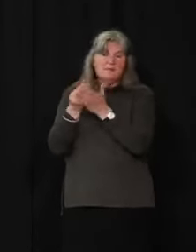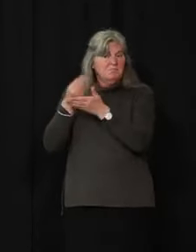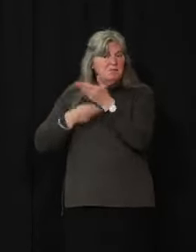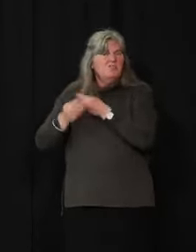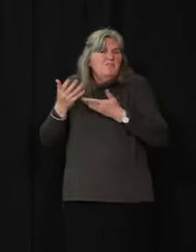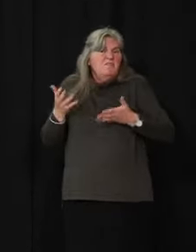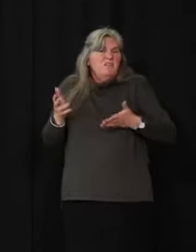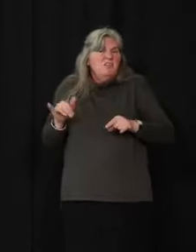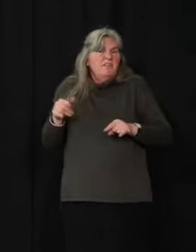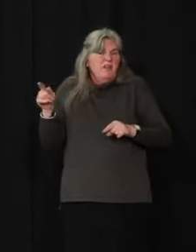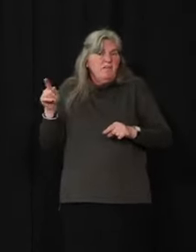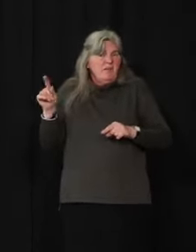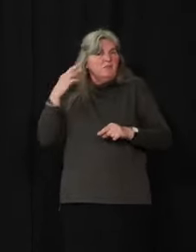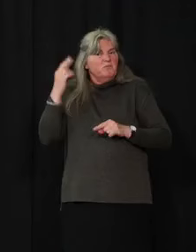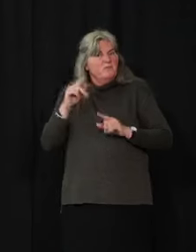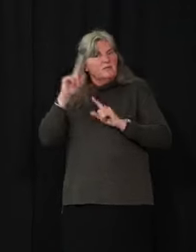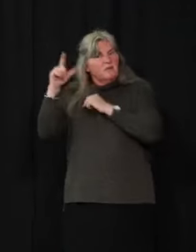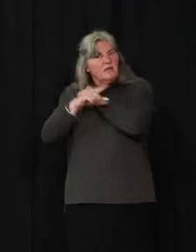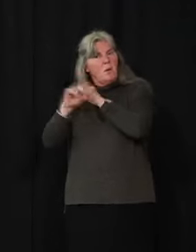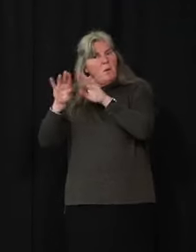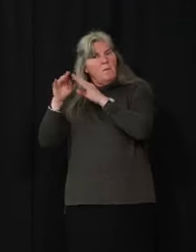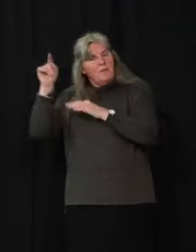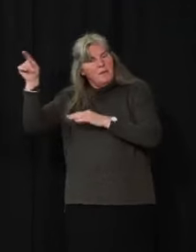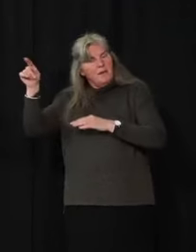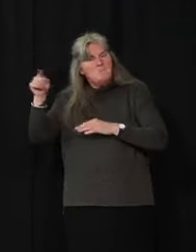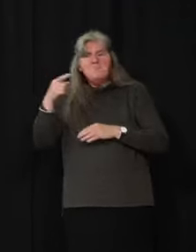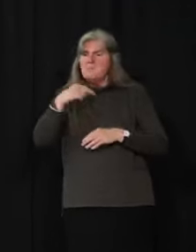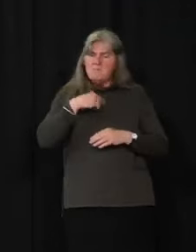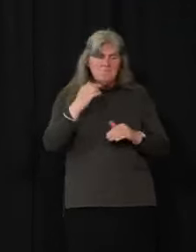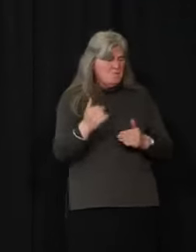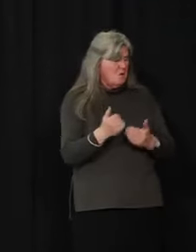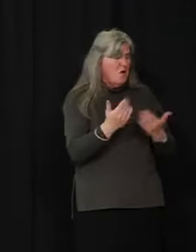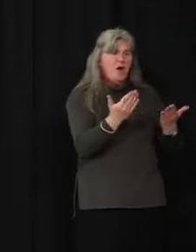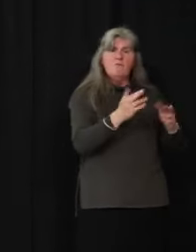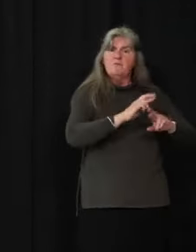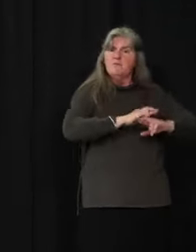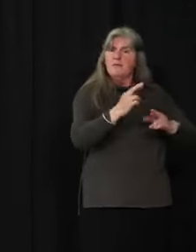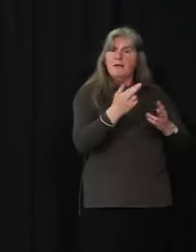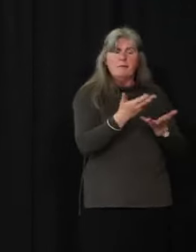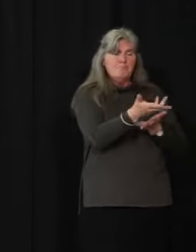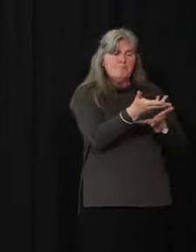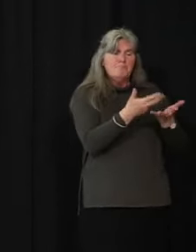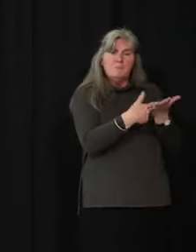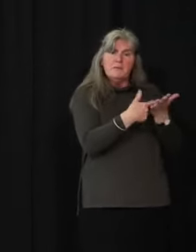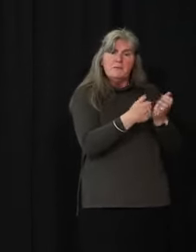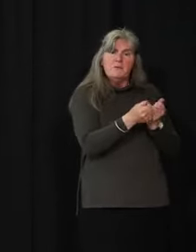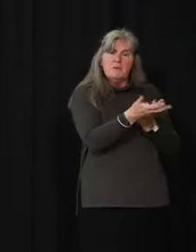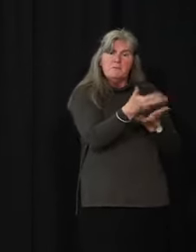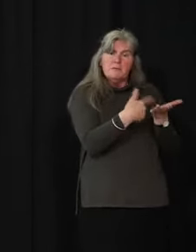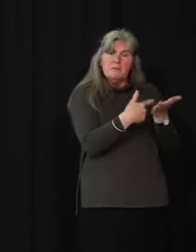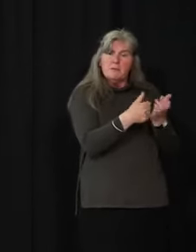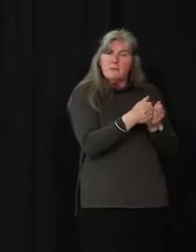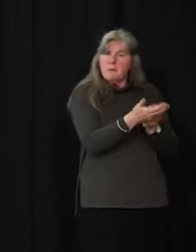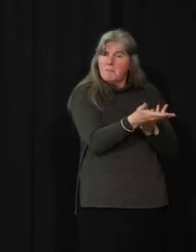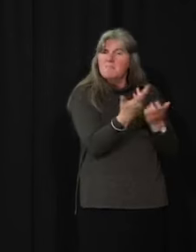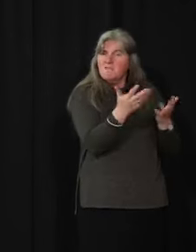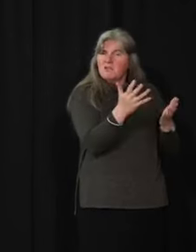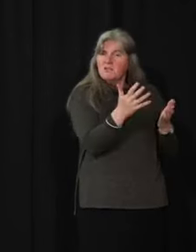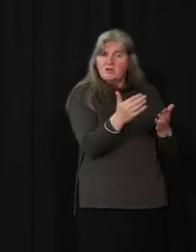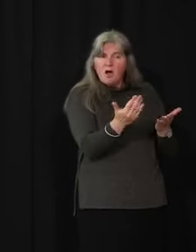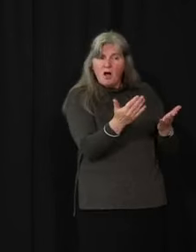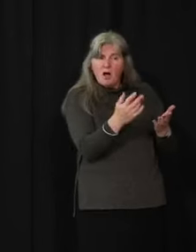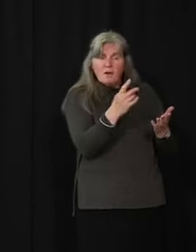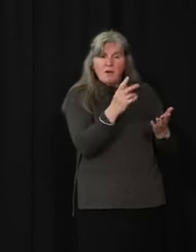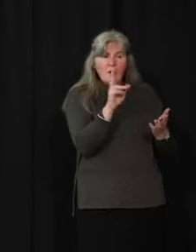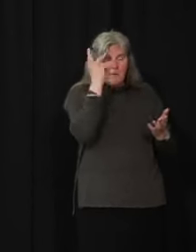You know, and again, we've offered to meet to discuss the 2020-2021 budget in response to the